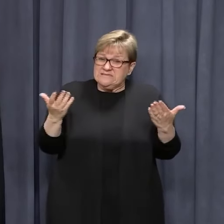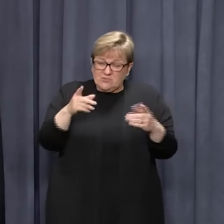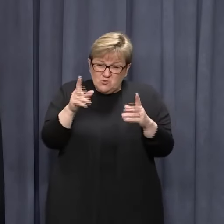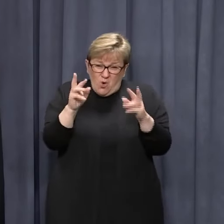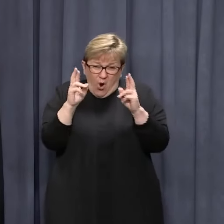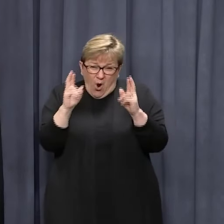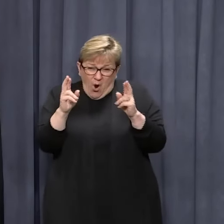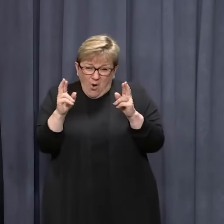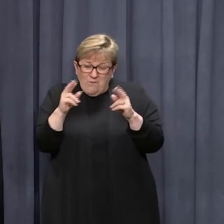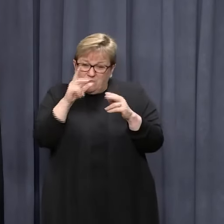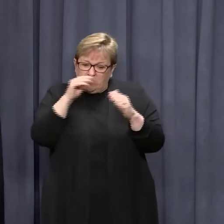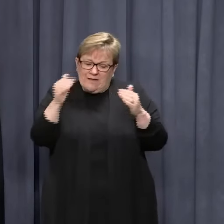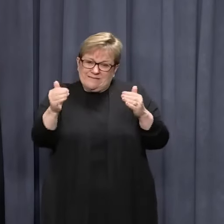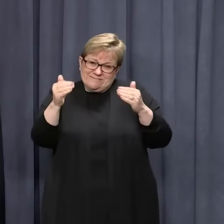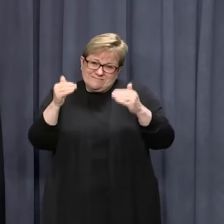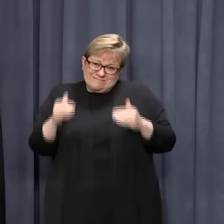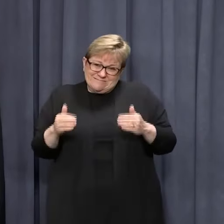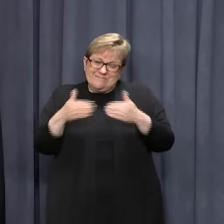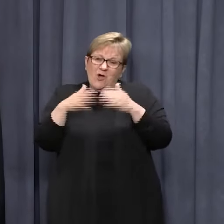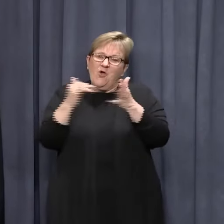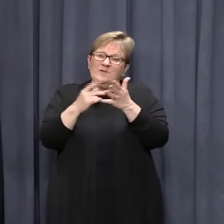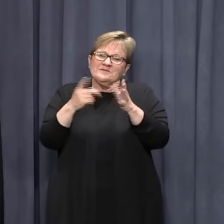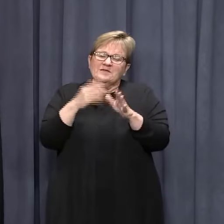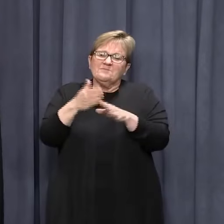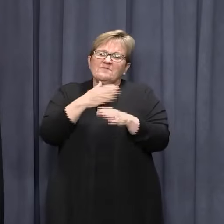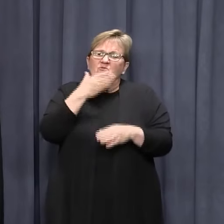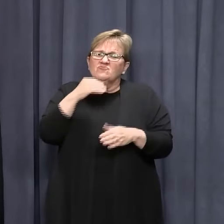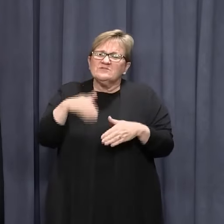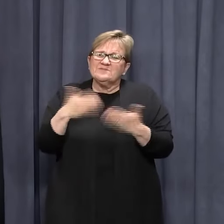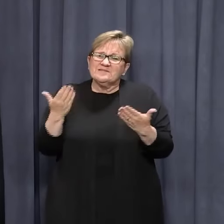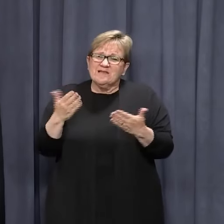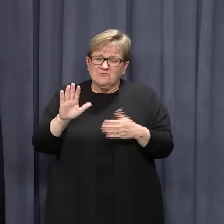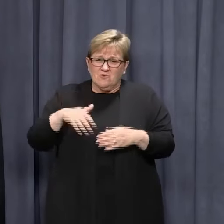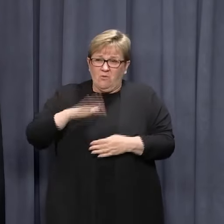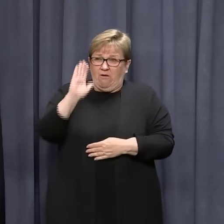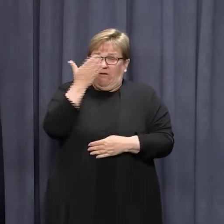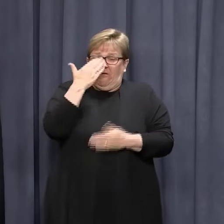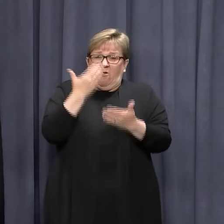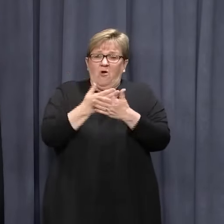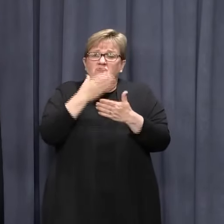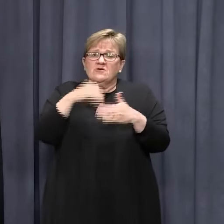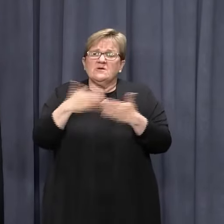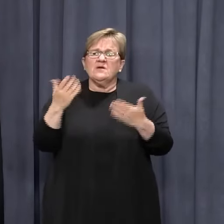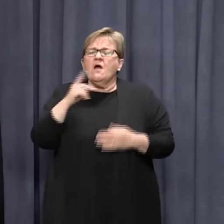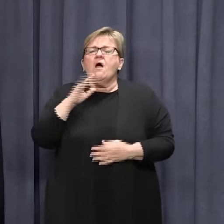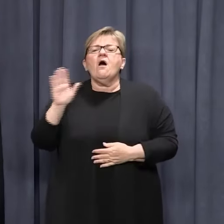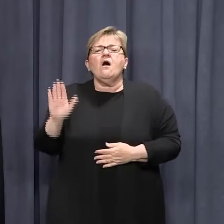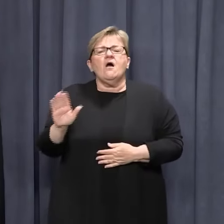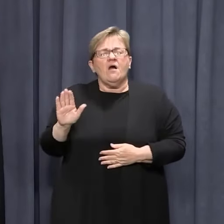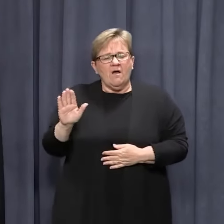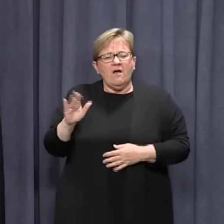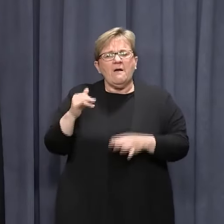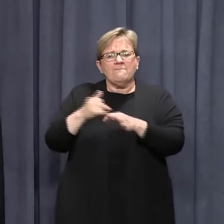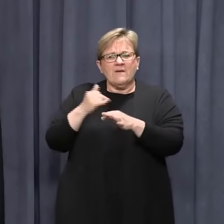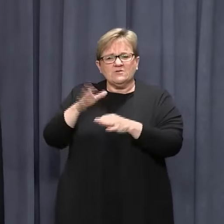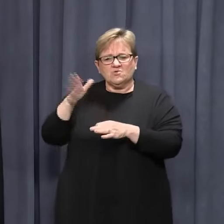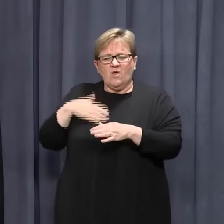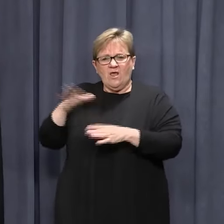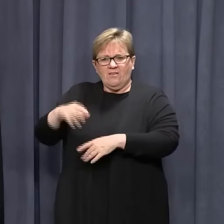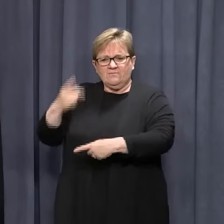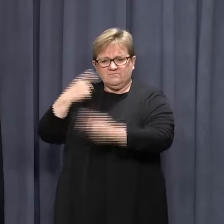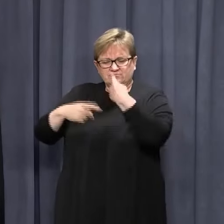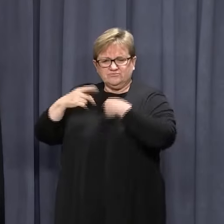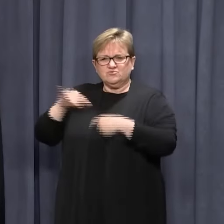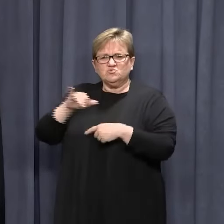any hope that you could bring that forward and opening to South Australia before Christmas Day rather than leaving it for the day off? We'll take medical advice on that as to which date is